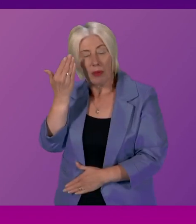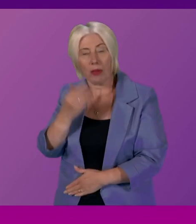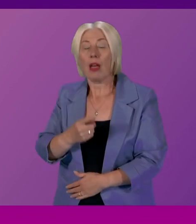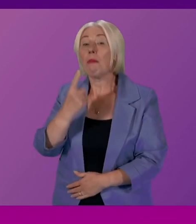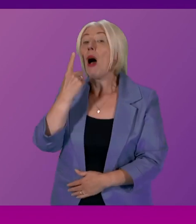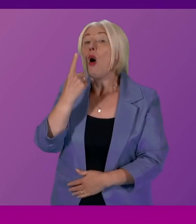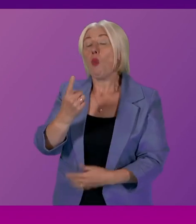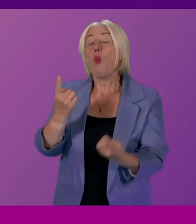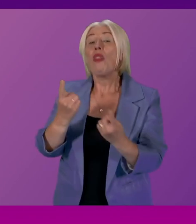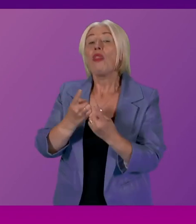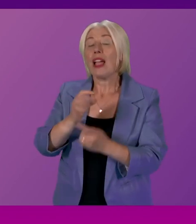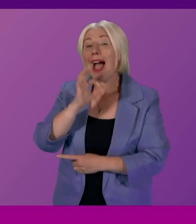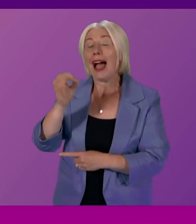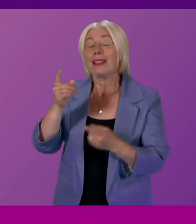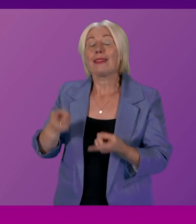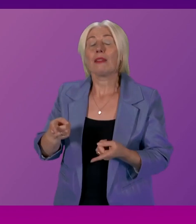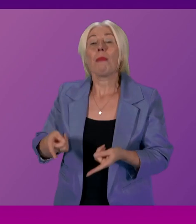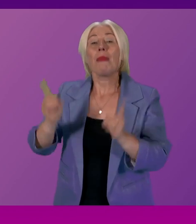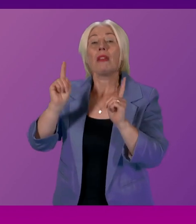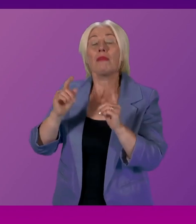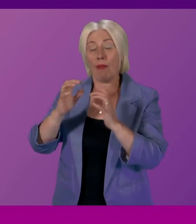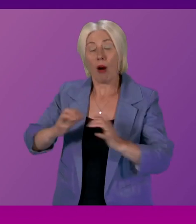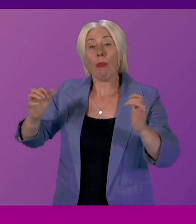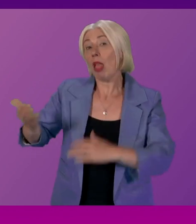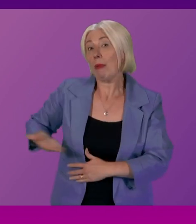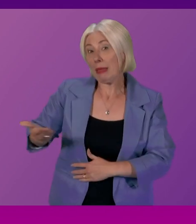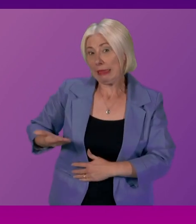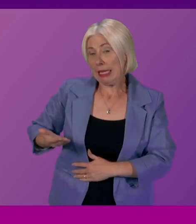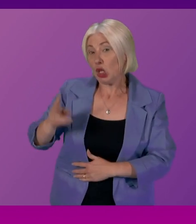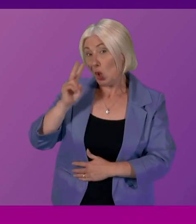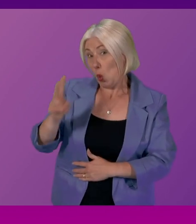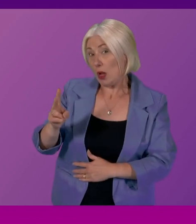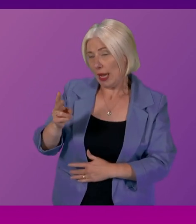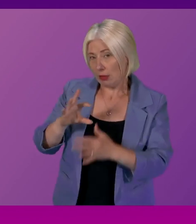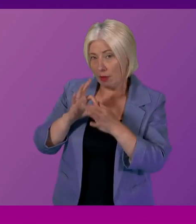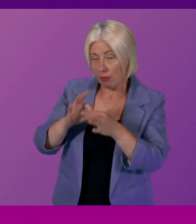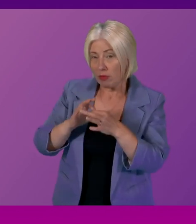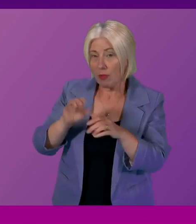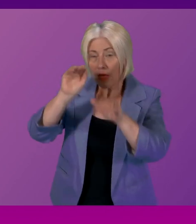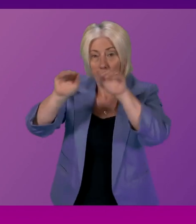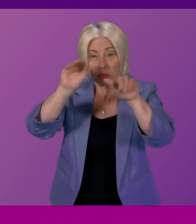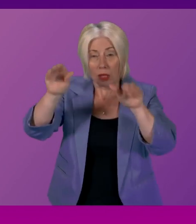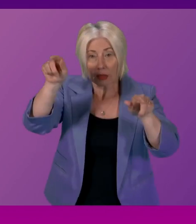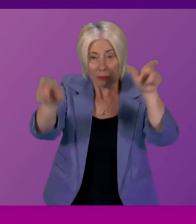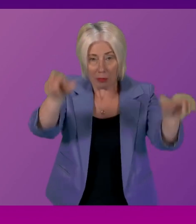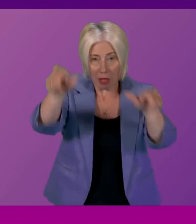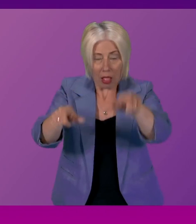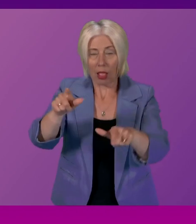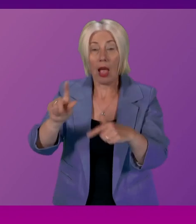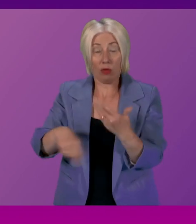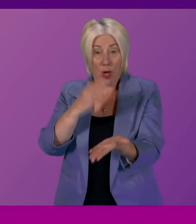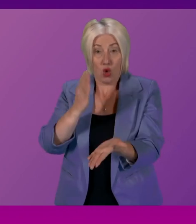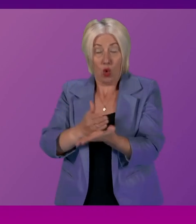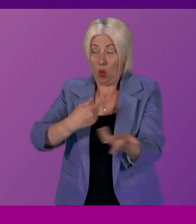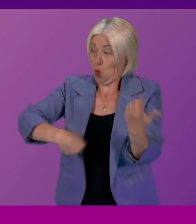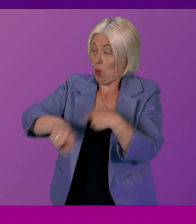I've asked the Minister for Parliamentary Business to look at and engage with even external stakeholders is how we ensure that we are